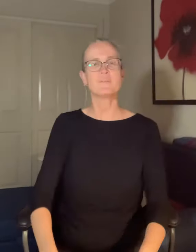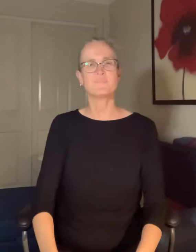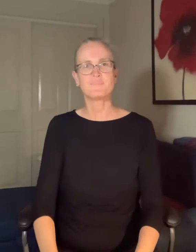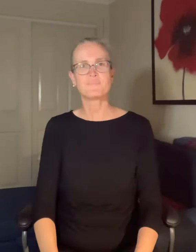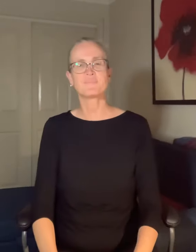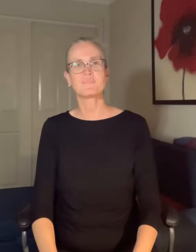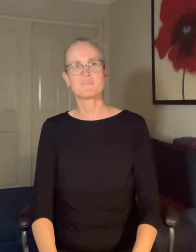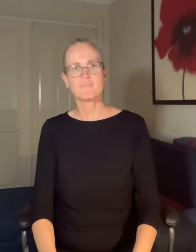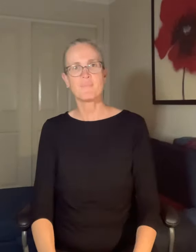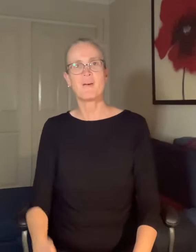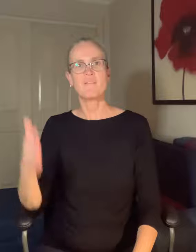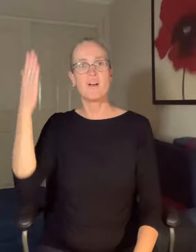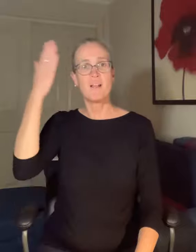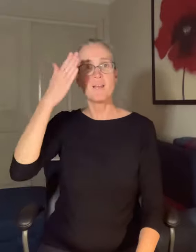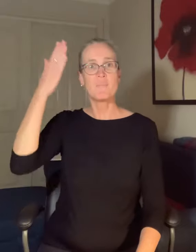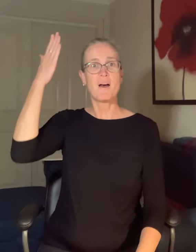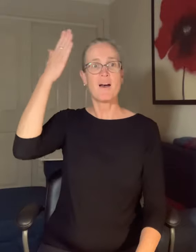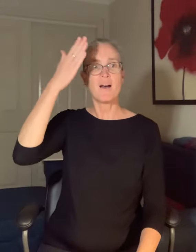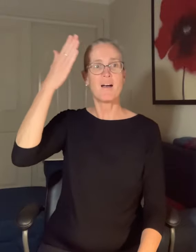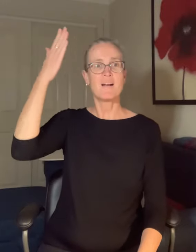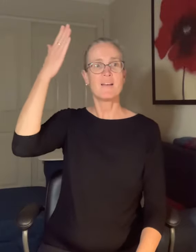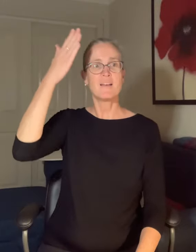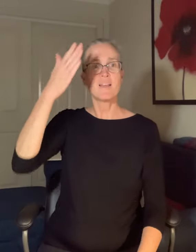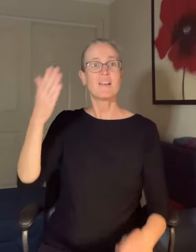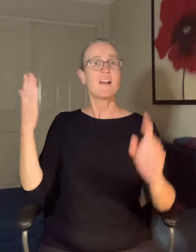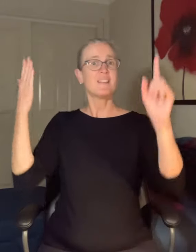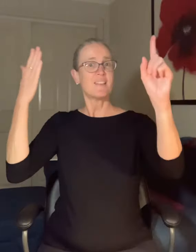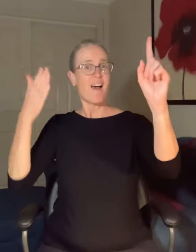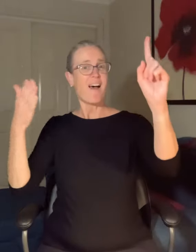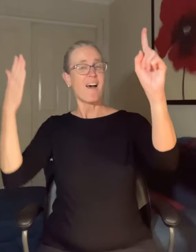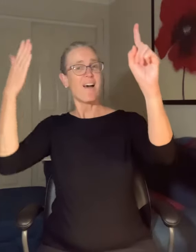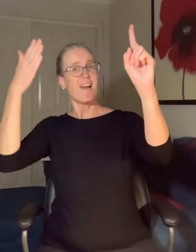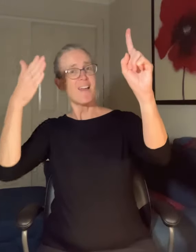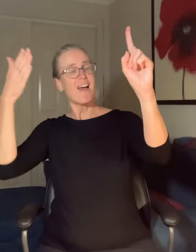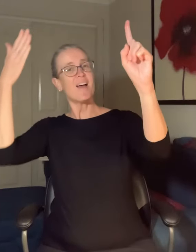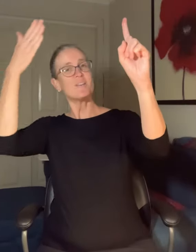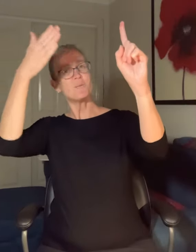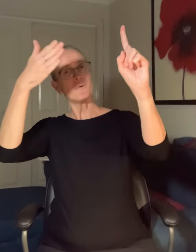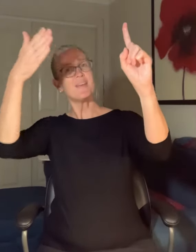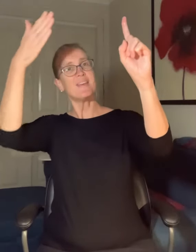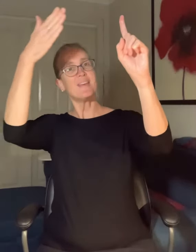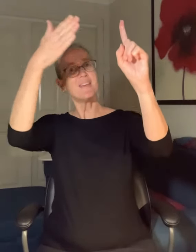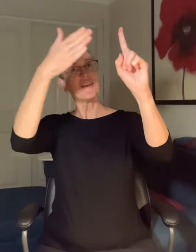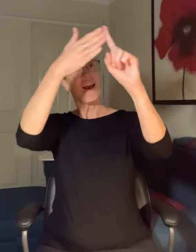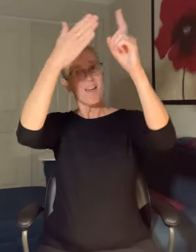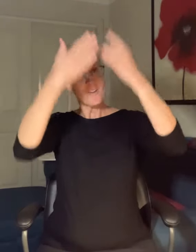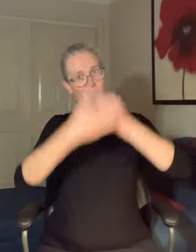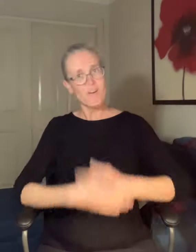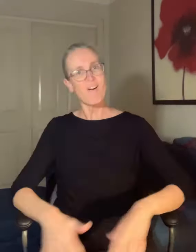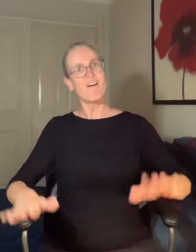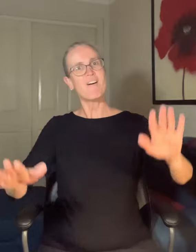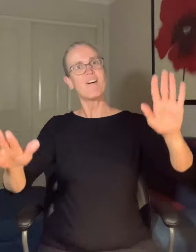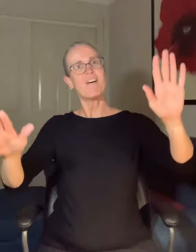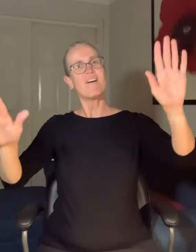every park flies us, we can go, go,